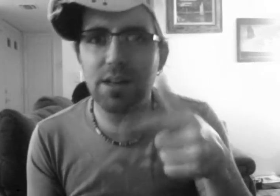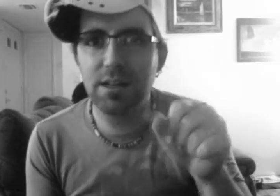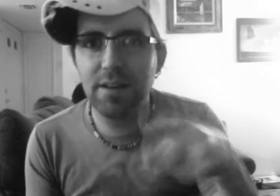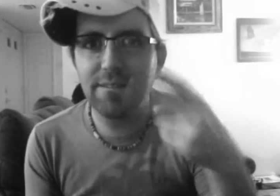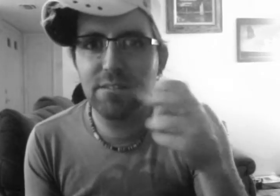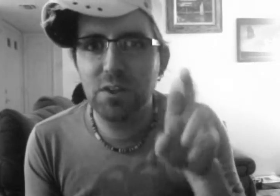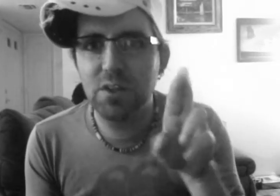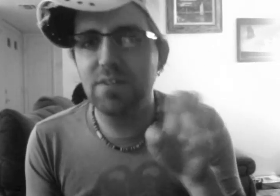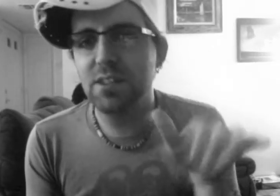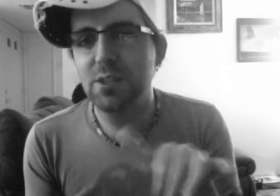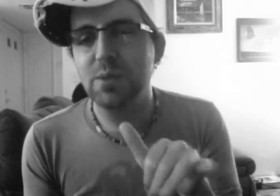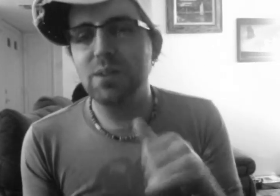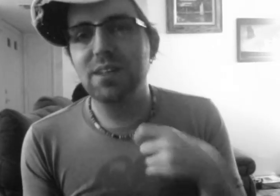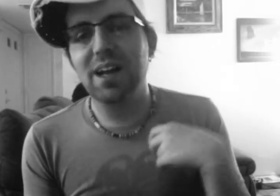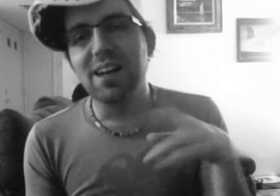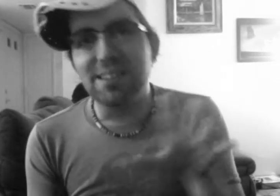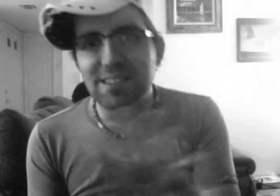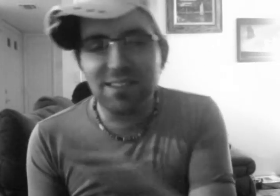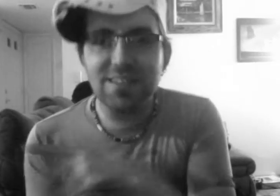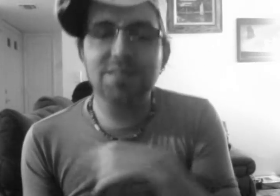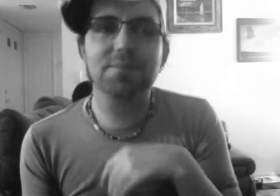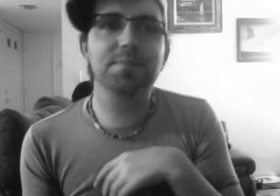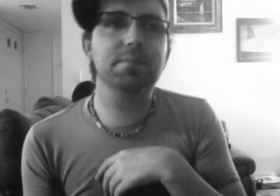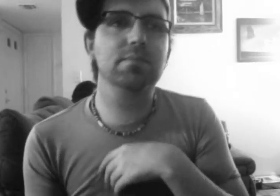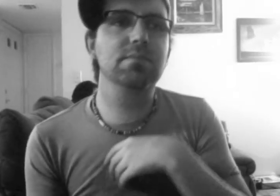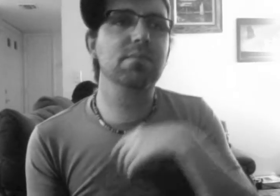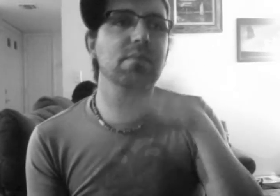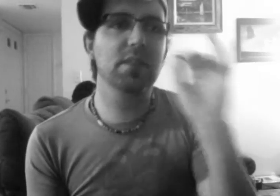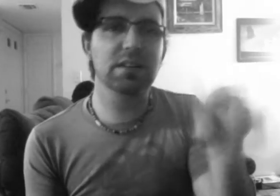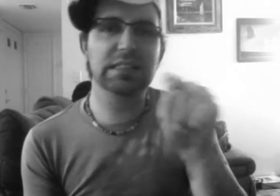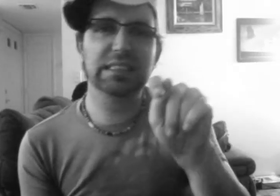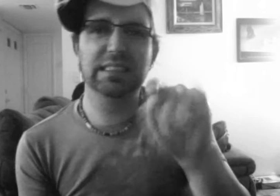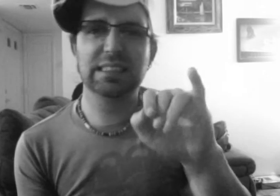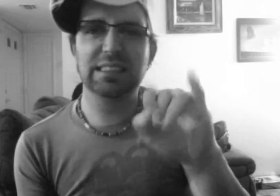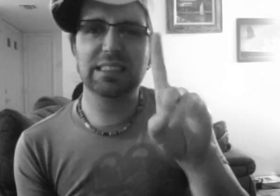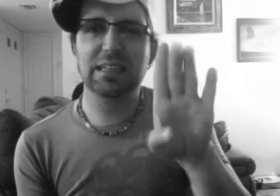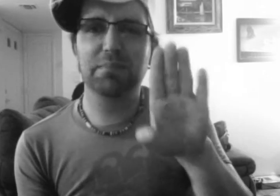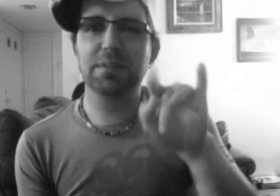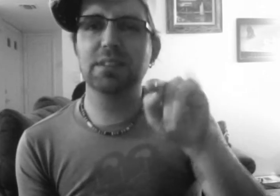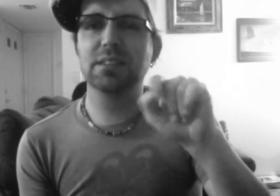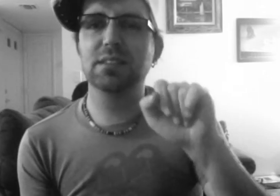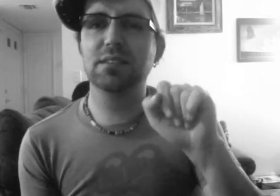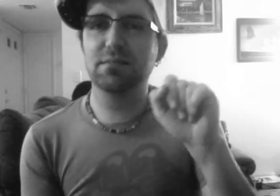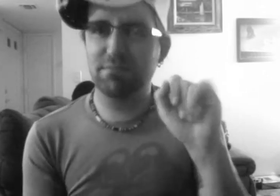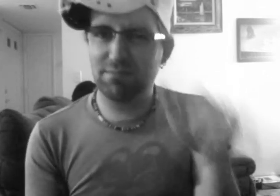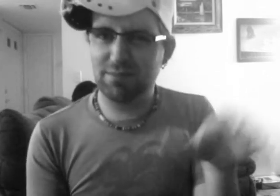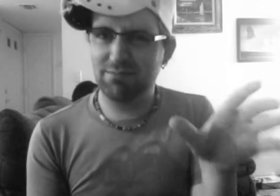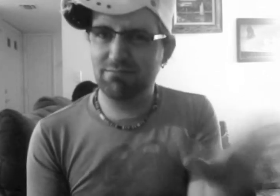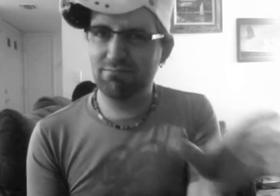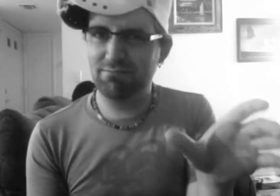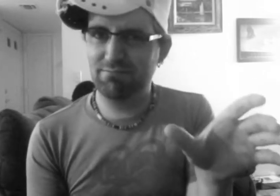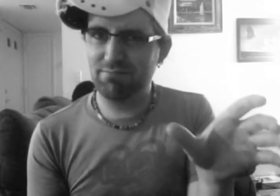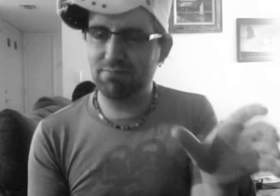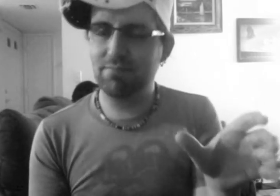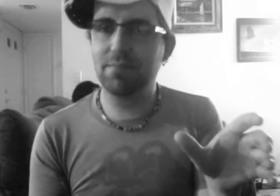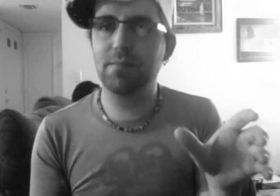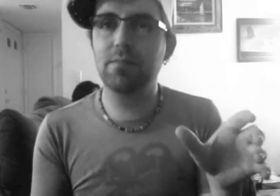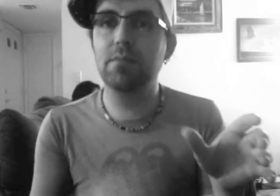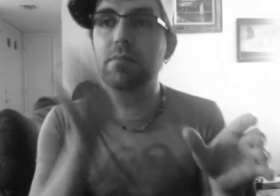We need to help. Bigster Squad is available starting April 23rd. If you can't make it to New York